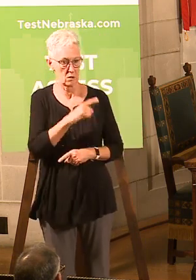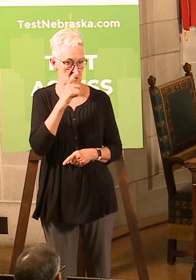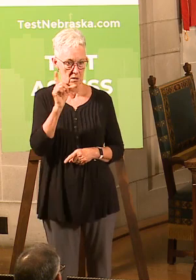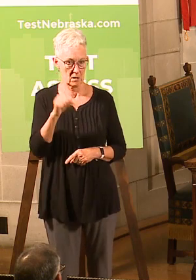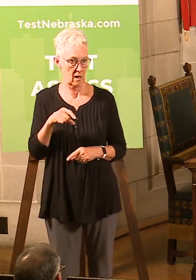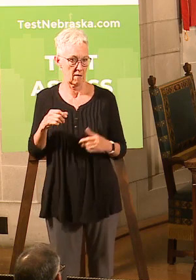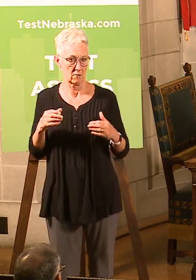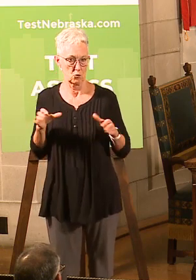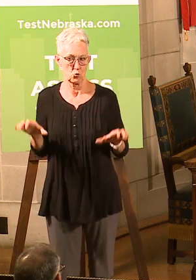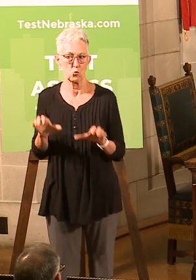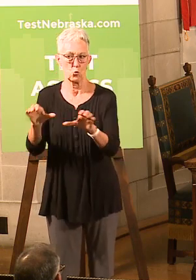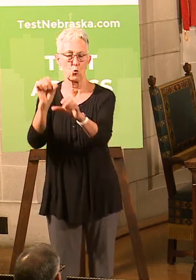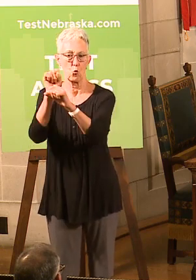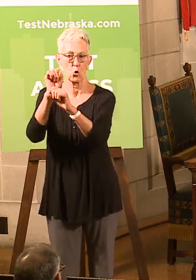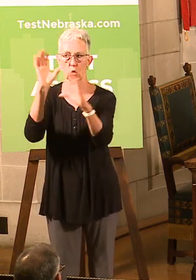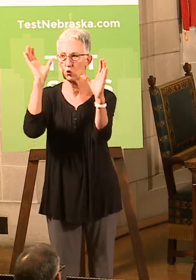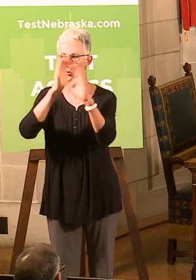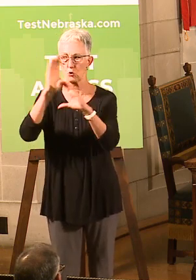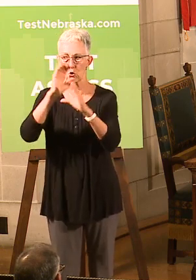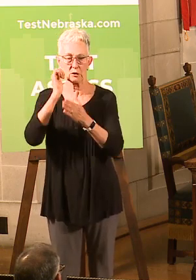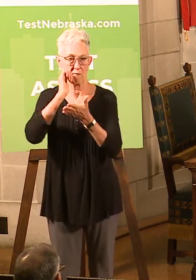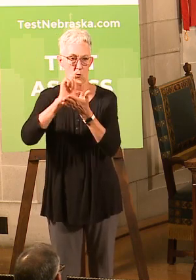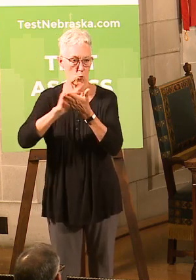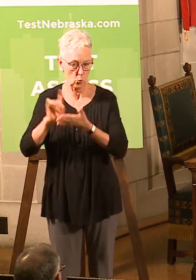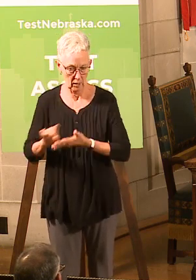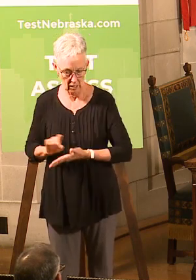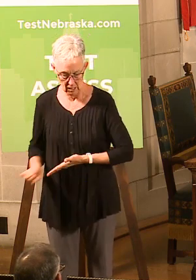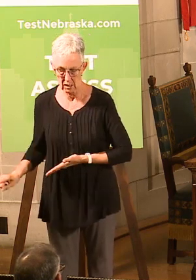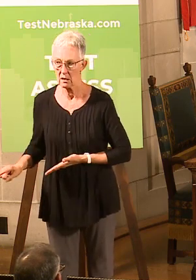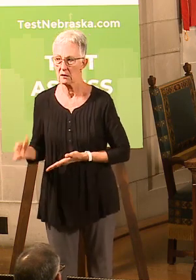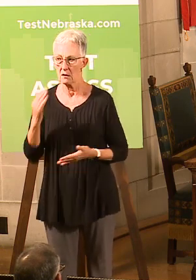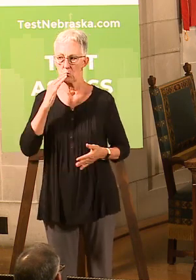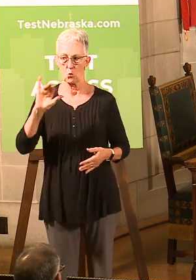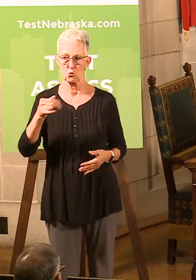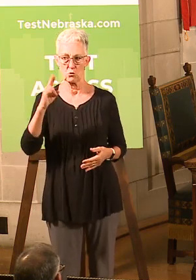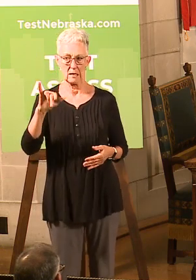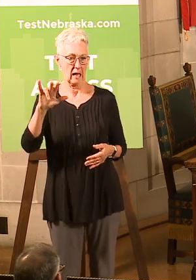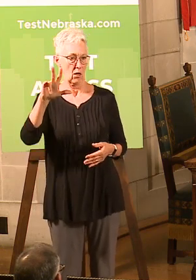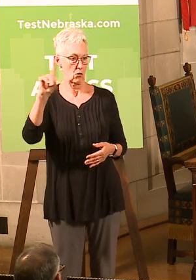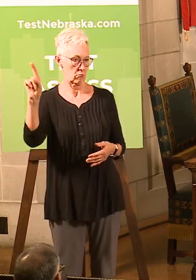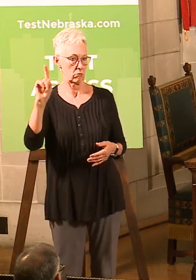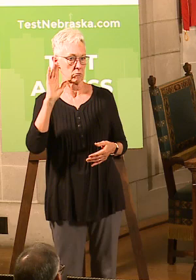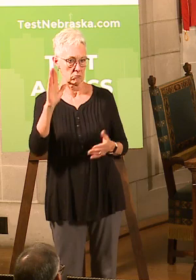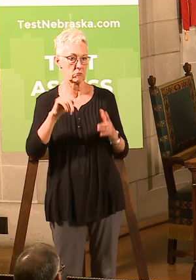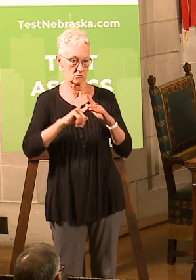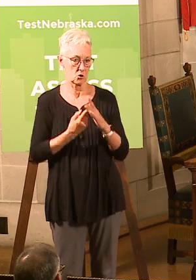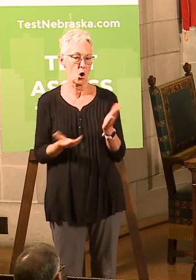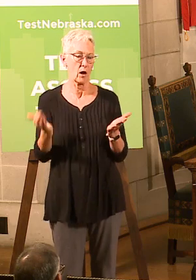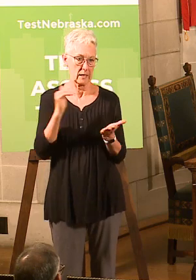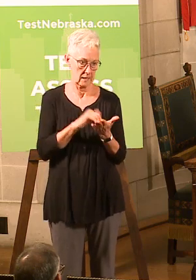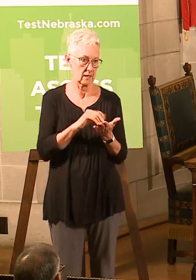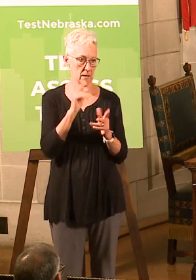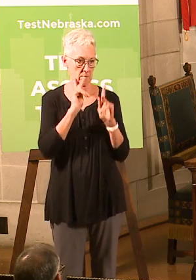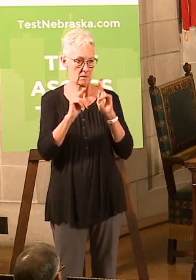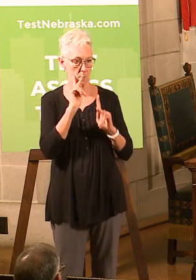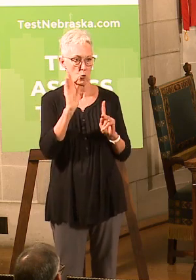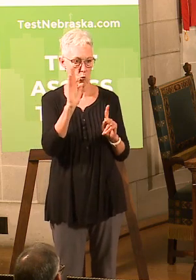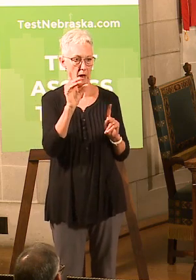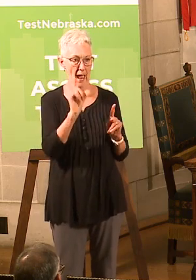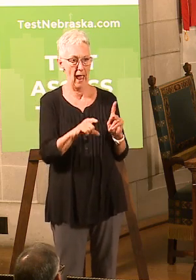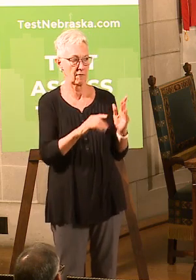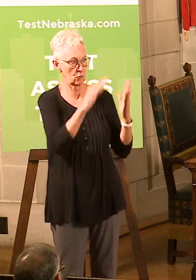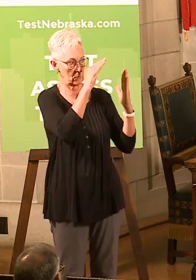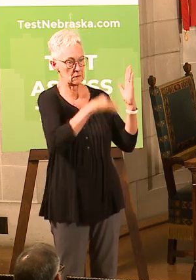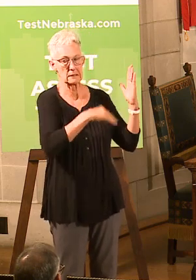there isn't a work search for the moment, July 31st will be here sooner than you know, and many of those people that will be in the DED training